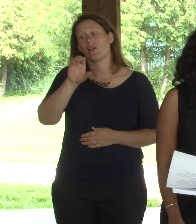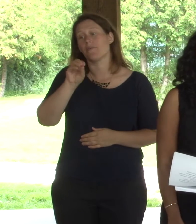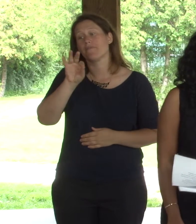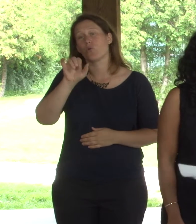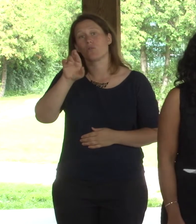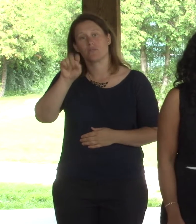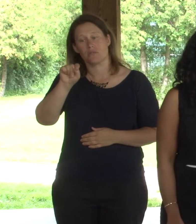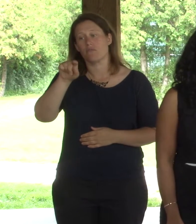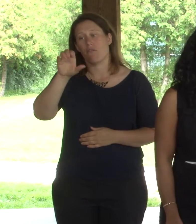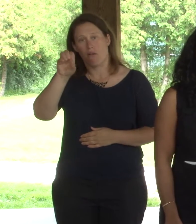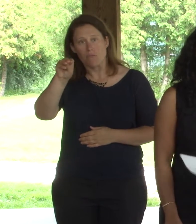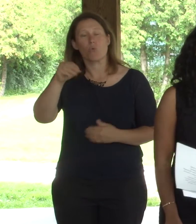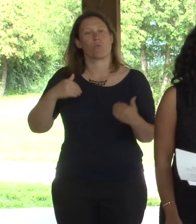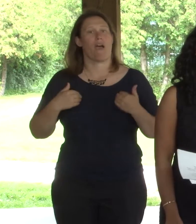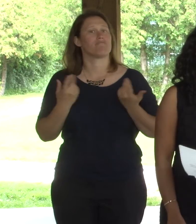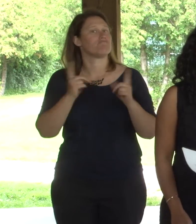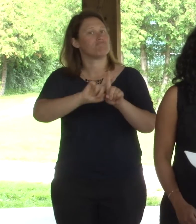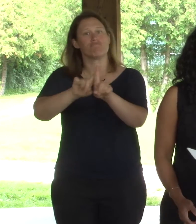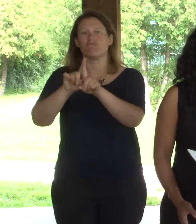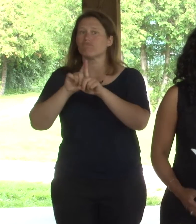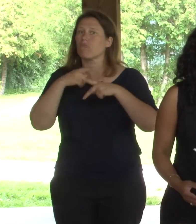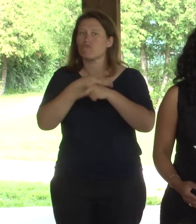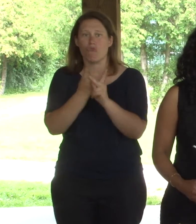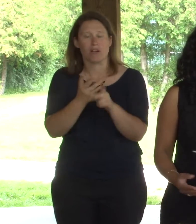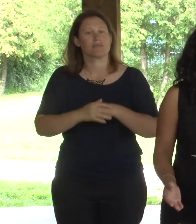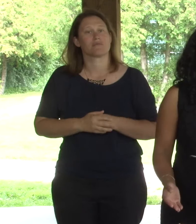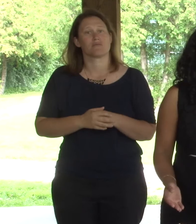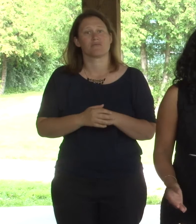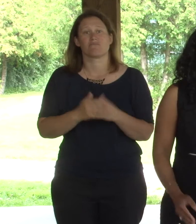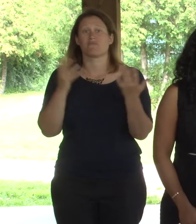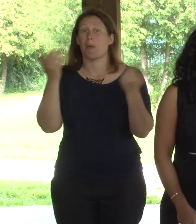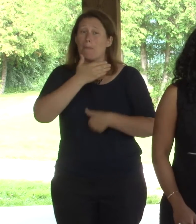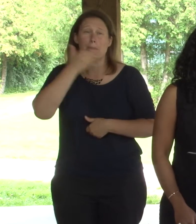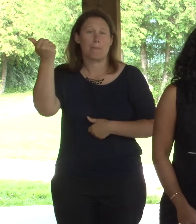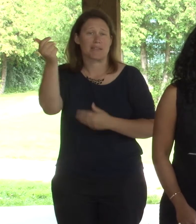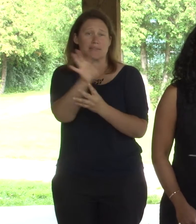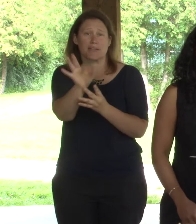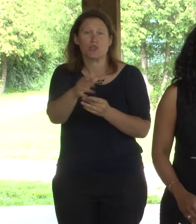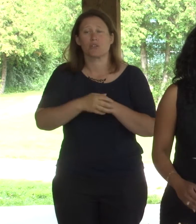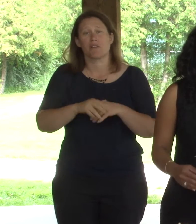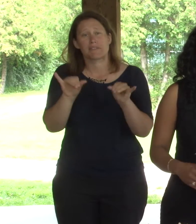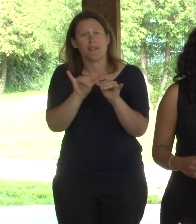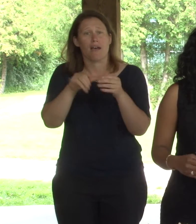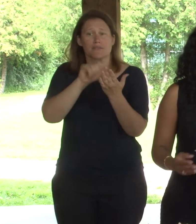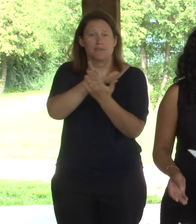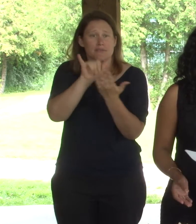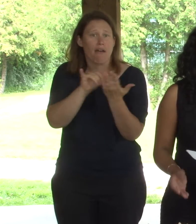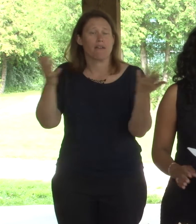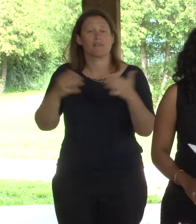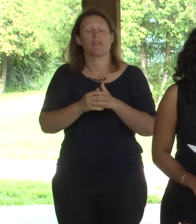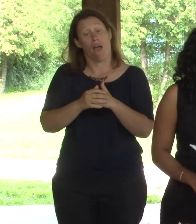selection of incontinence products. We have the largest selections of brands, types and styles and products can be bought